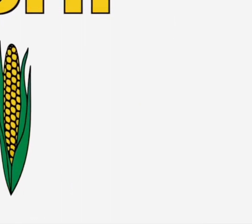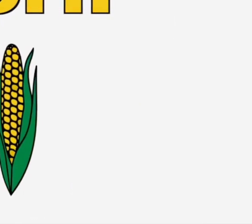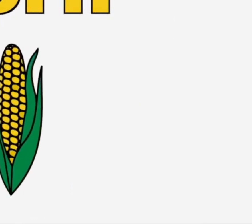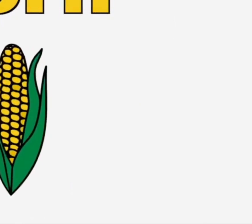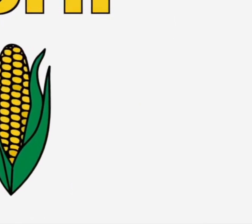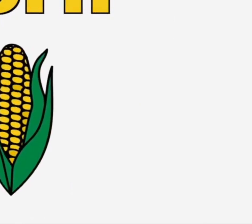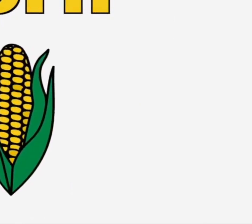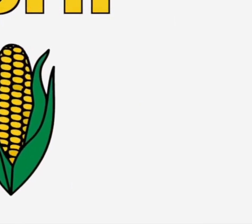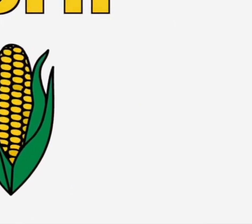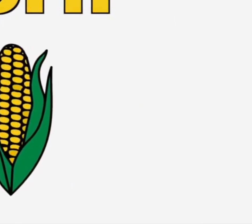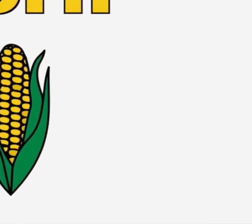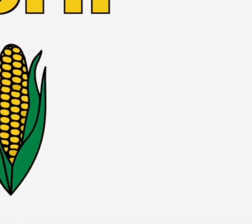Corn.